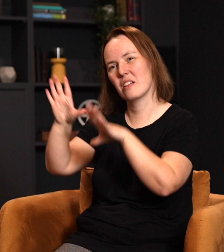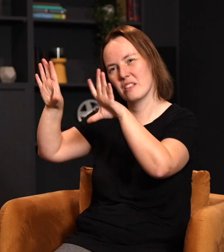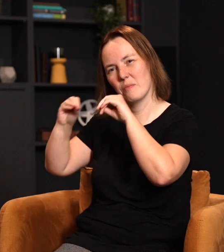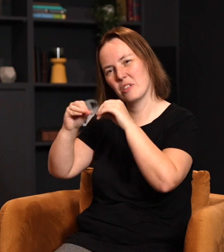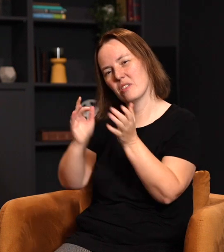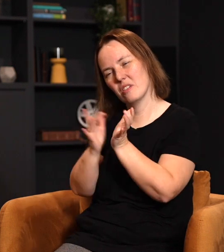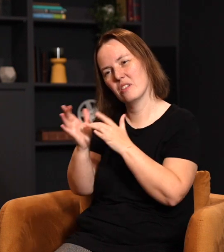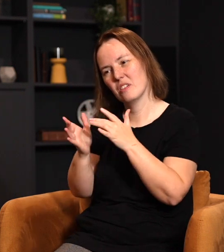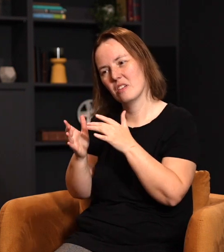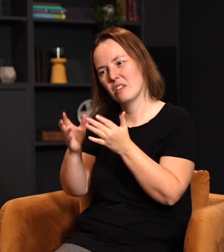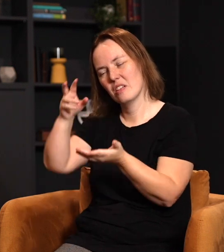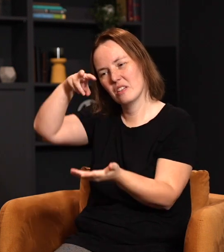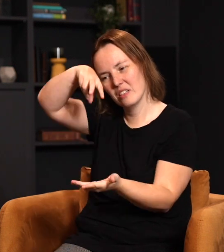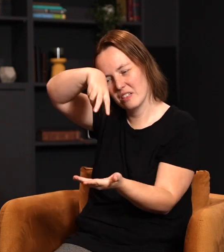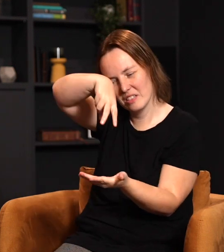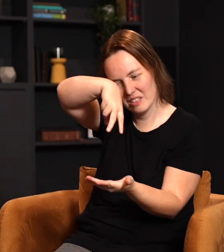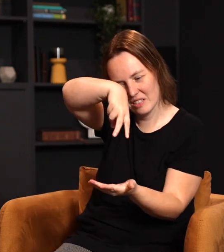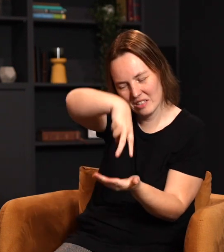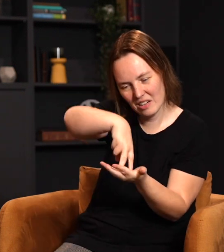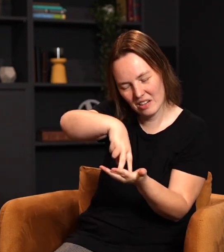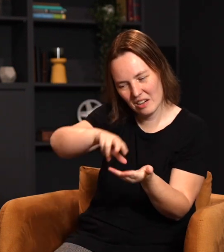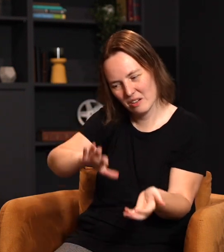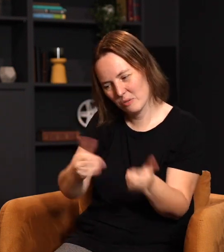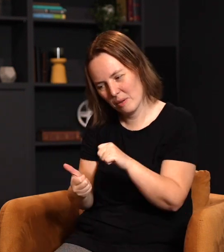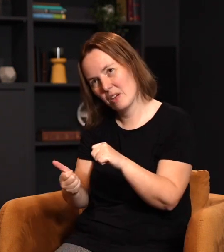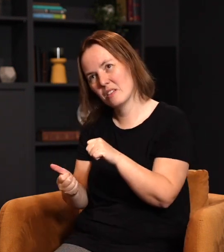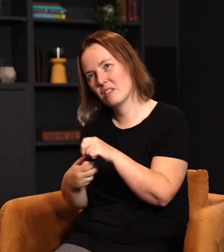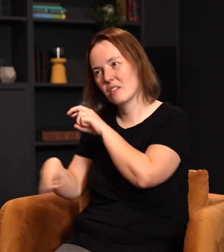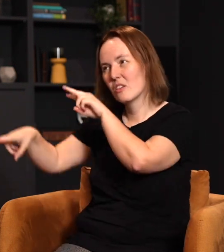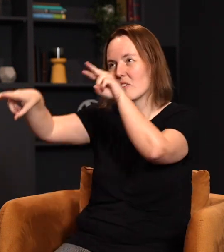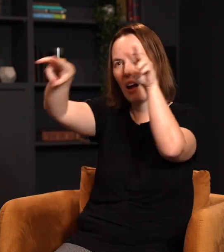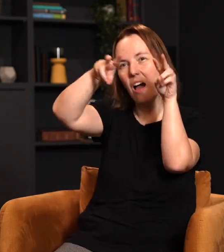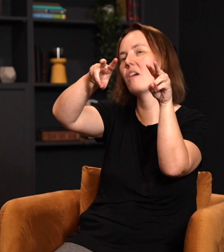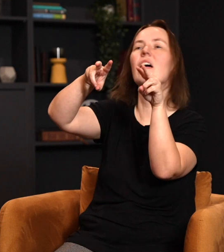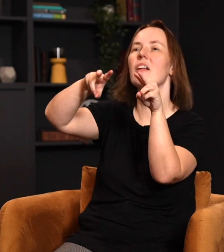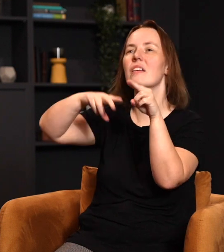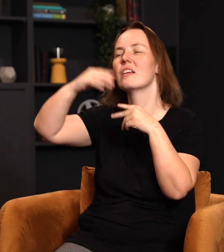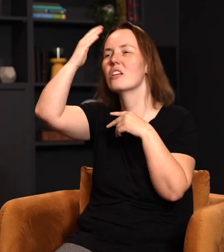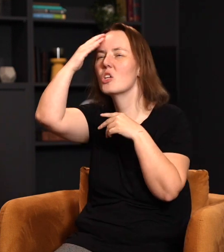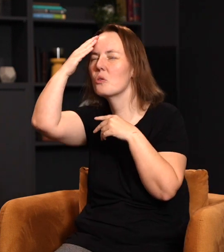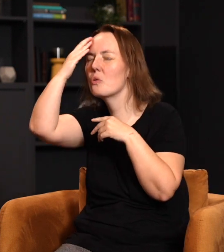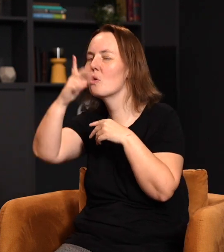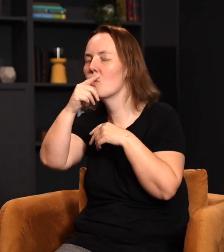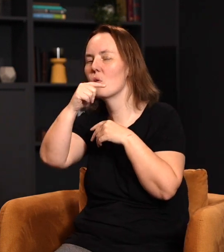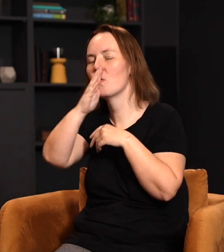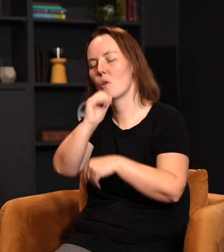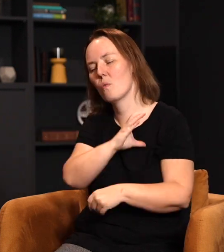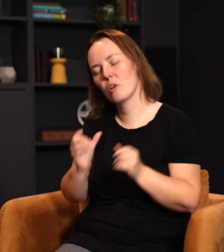stand in the tank, and I looked over this congregation of a couple thousand people, I knew who were Christians and who weren't, because there was a literal light over each one of